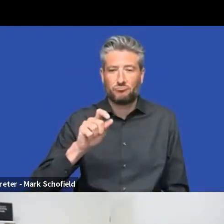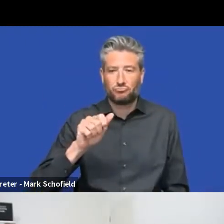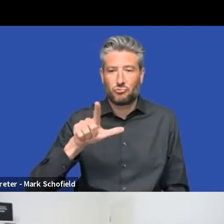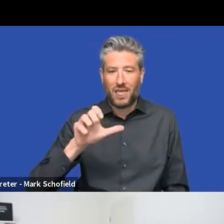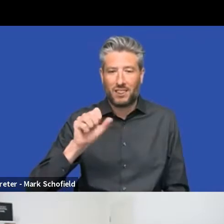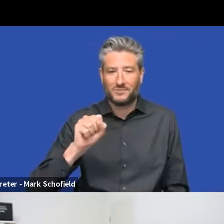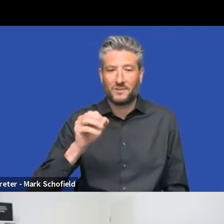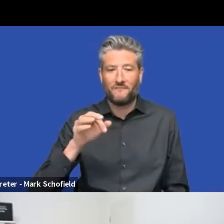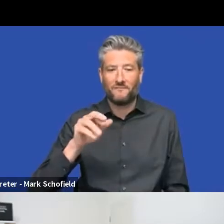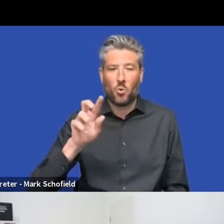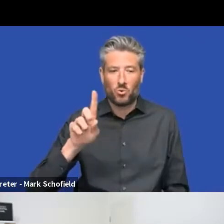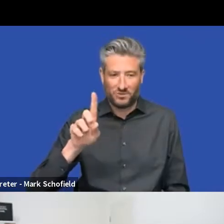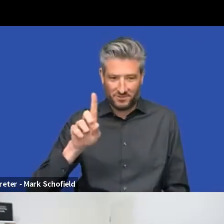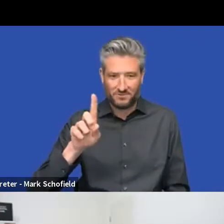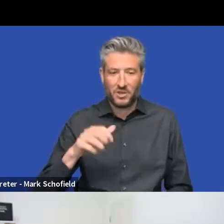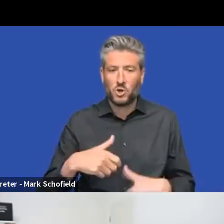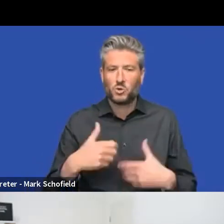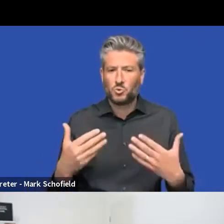of the Umbraco back office.